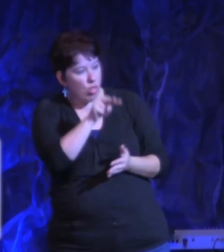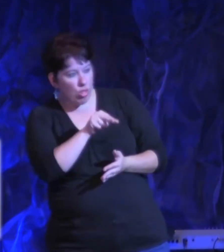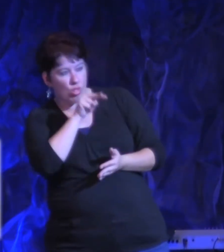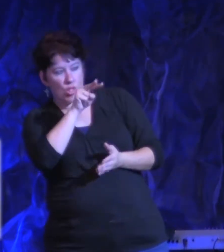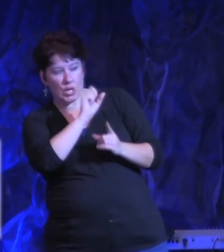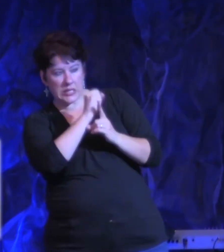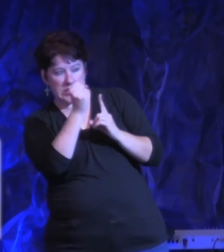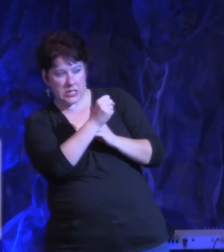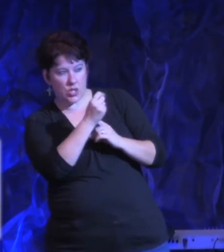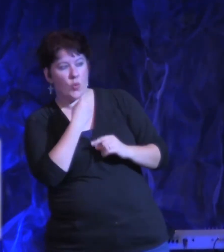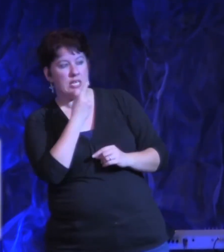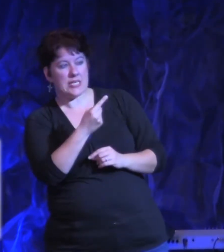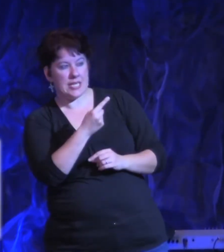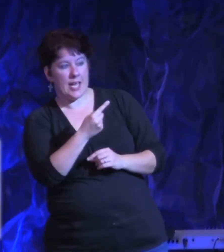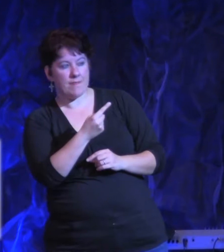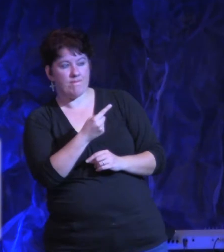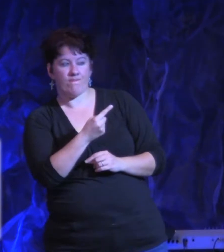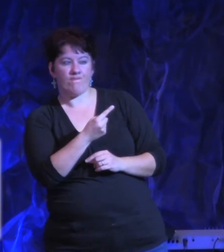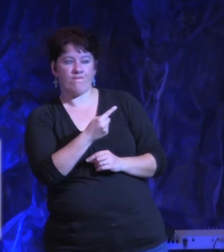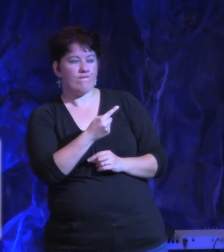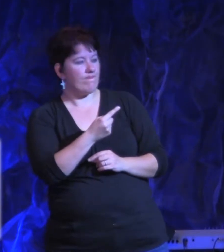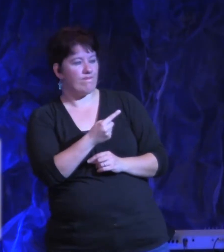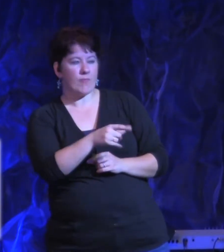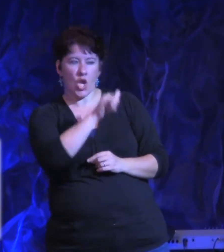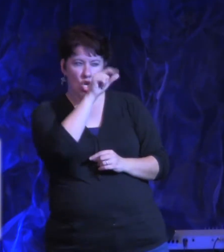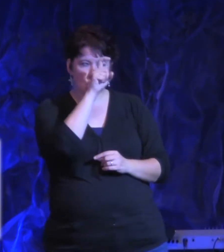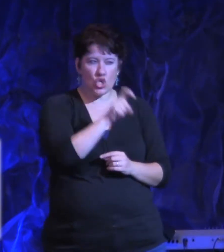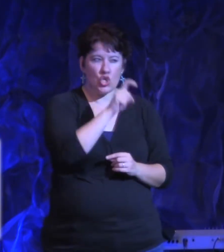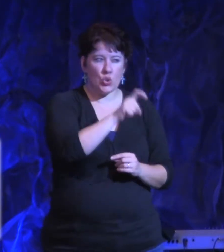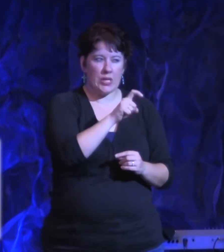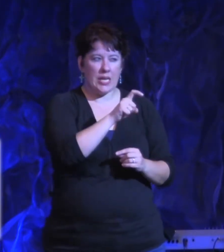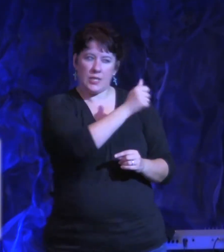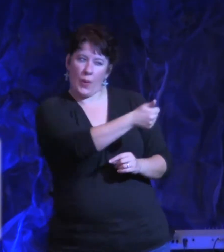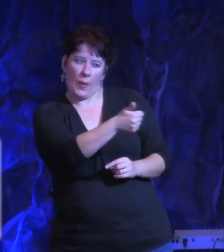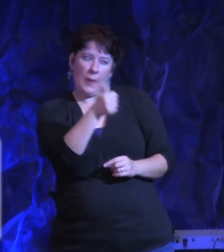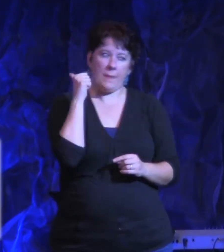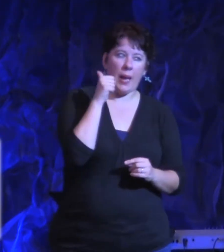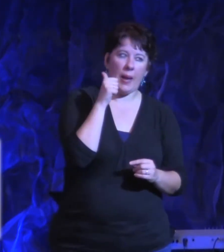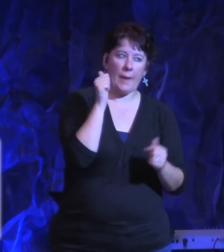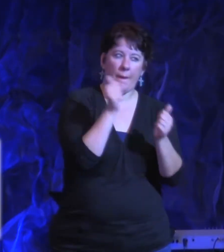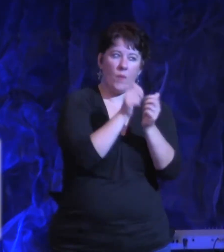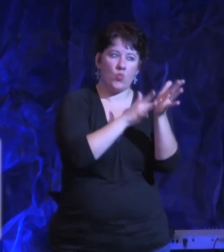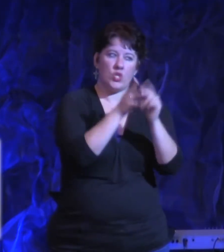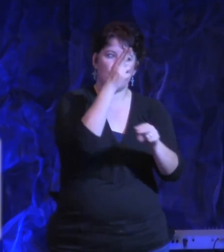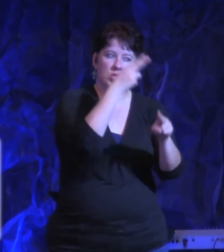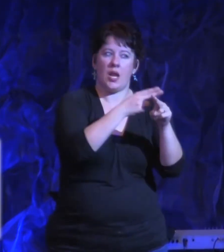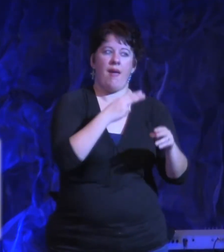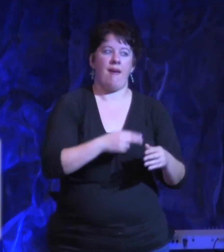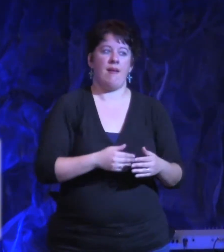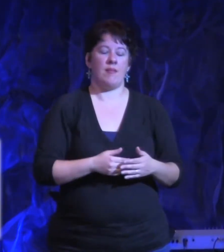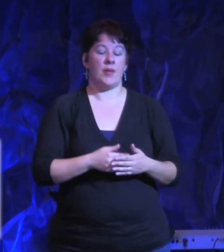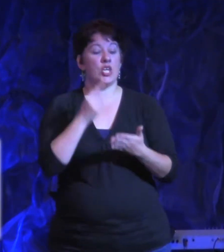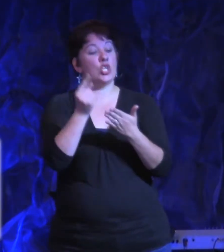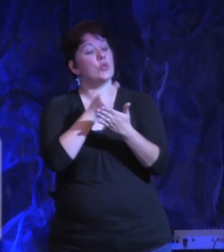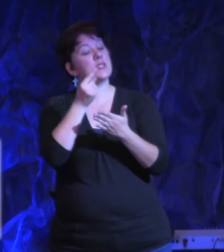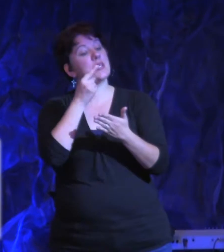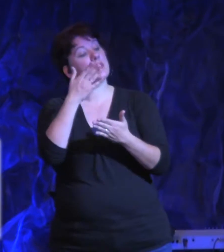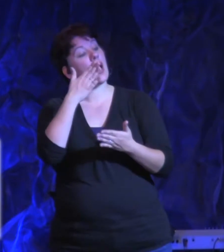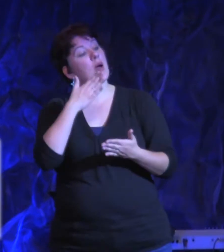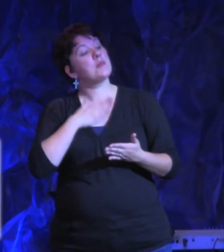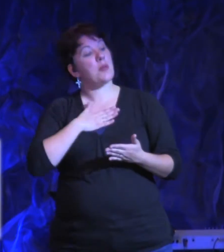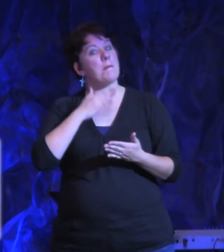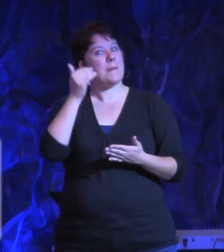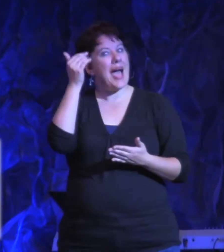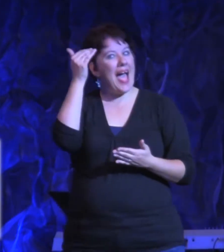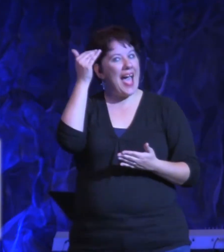to that mountain, be thou removed. In the name of Jesus. You know what I found is sometimes, my head knows God will provide, but my heart says, I don't know